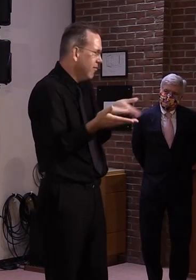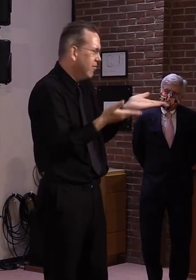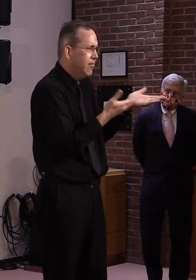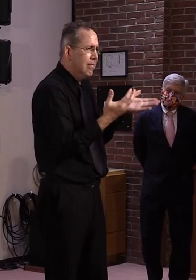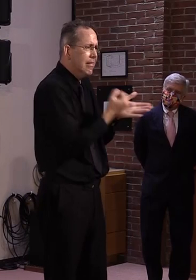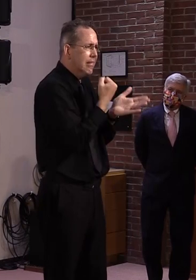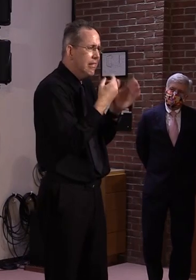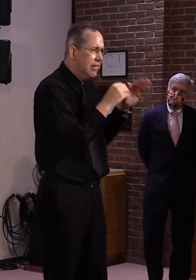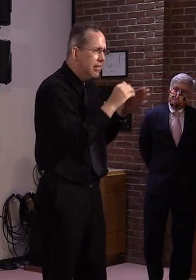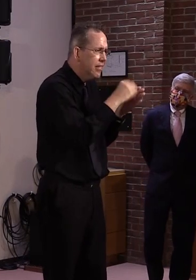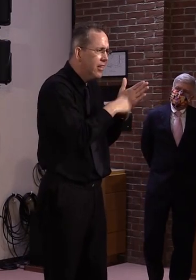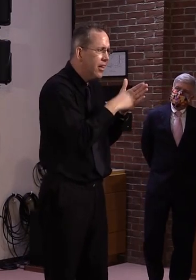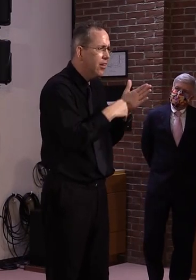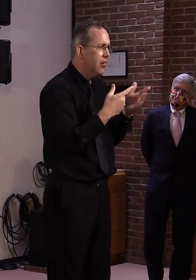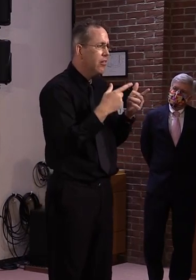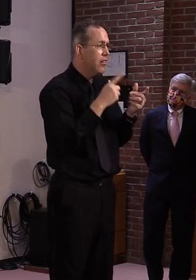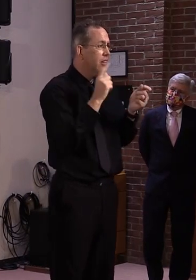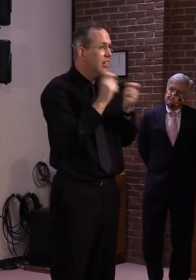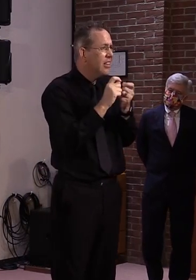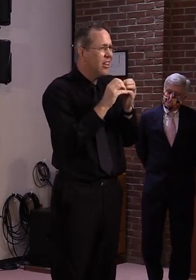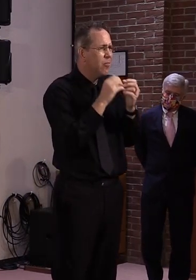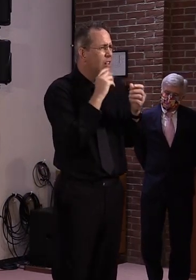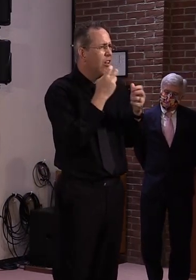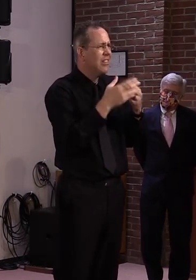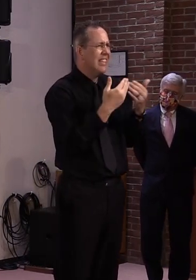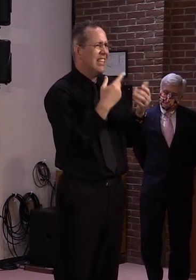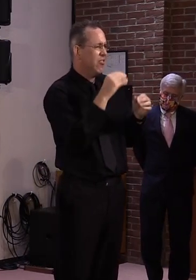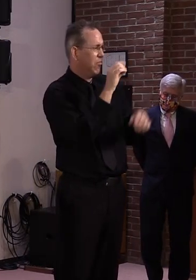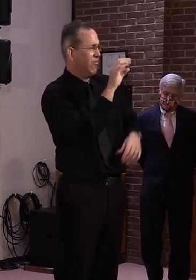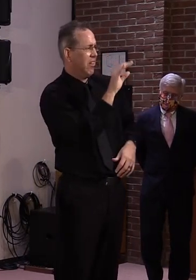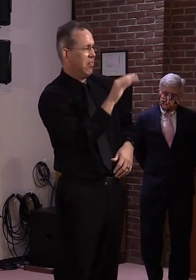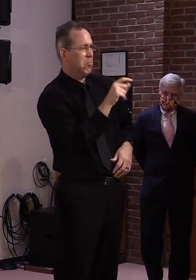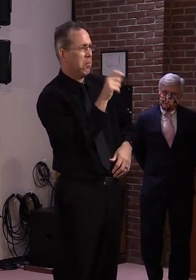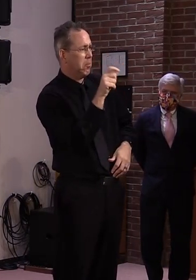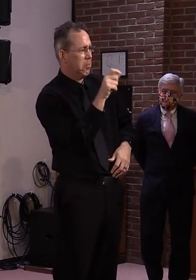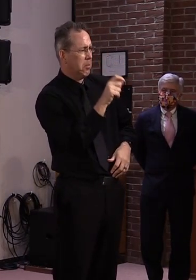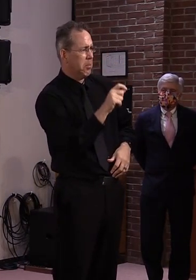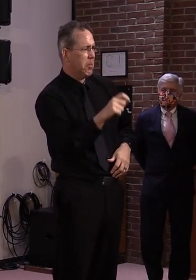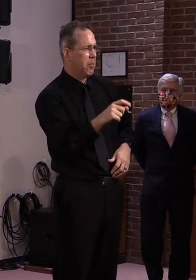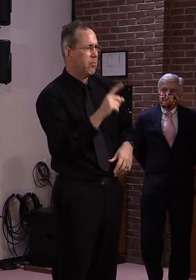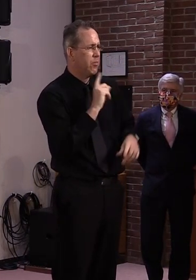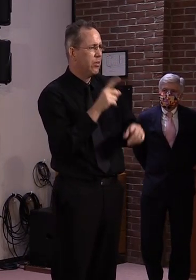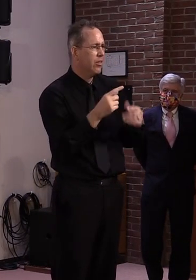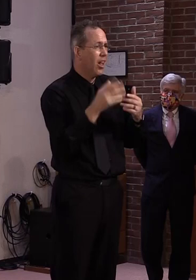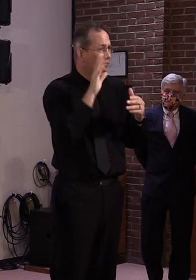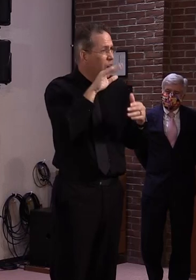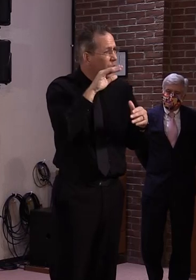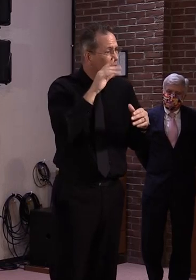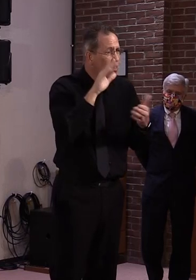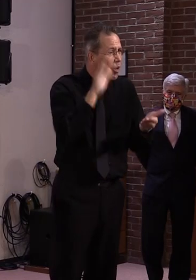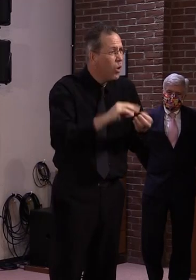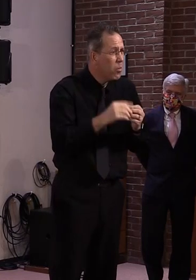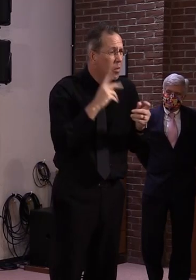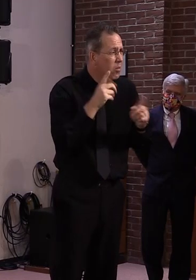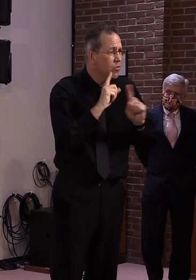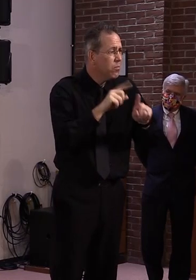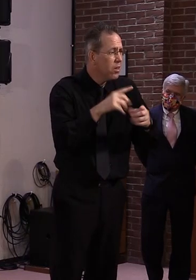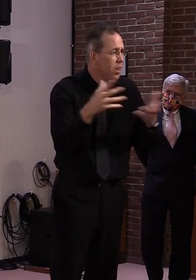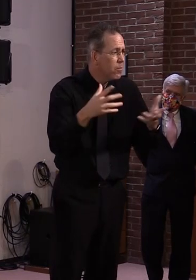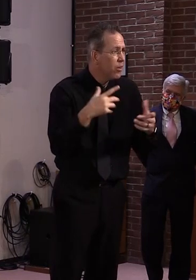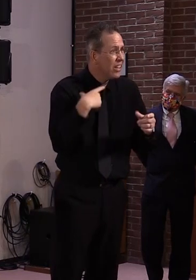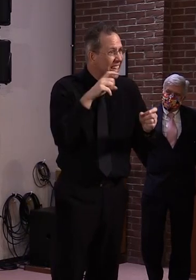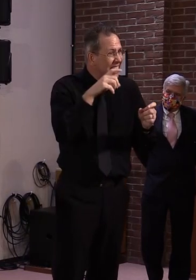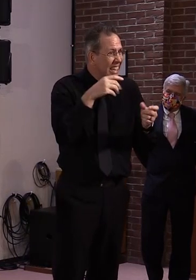Um, so, uh, we need this. This, uh, this has an effect on our budget, uh, in terms of crisis, uh, in terms of, uh,